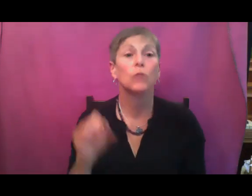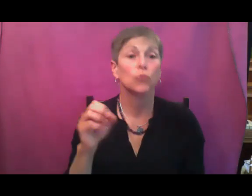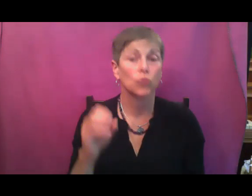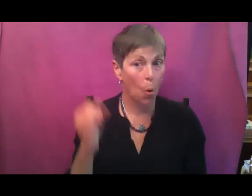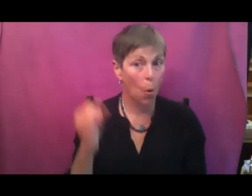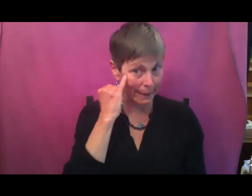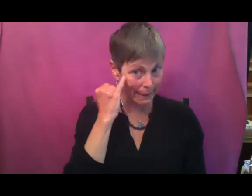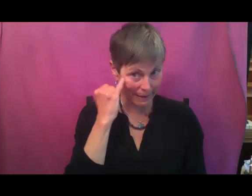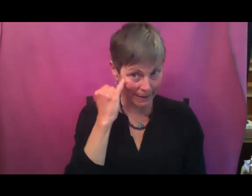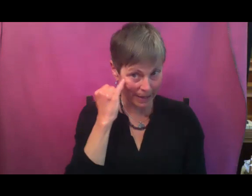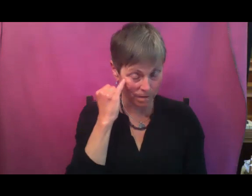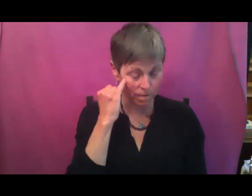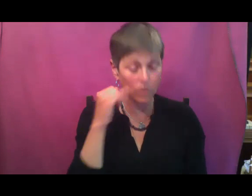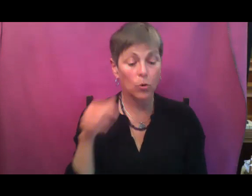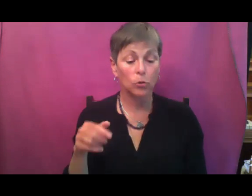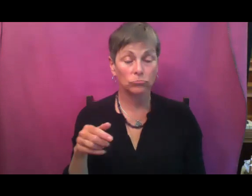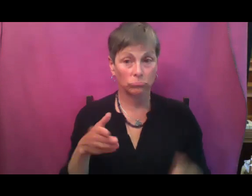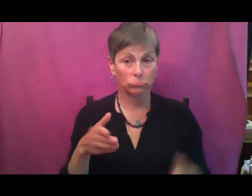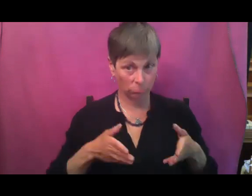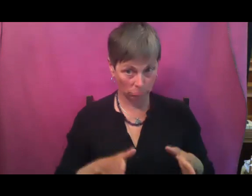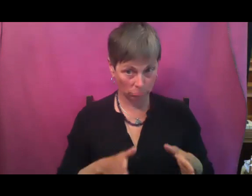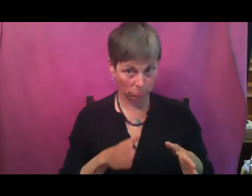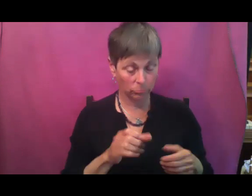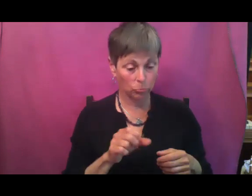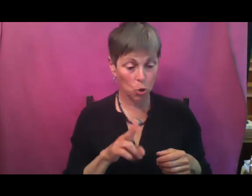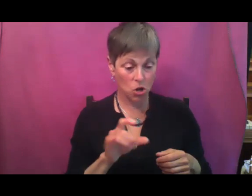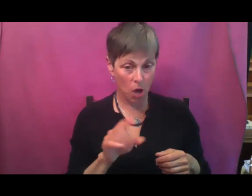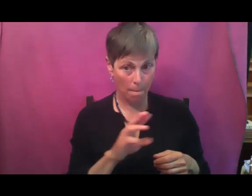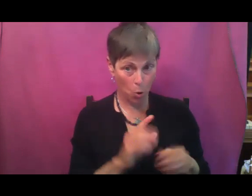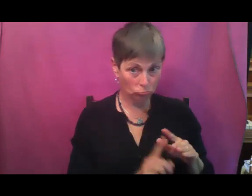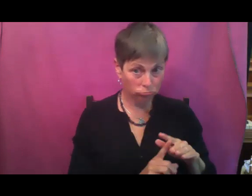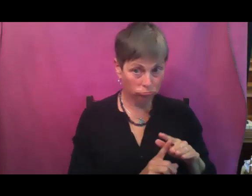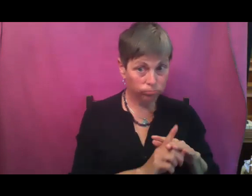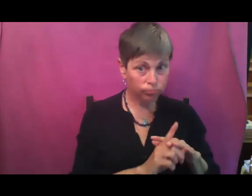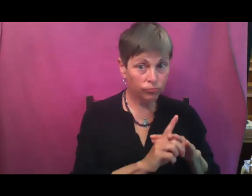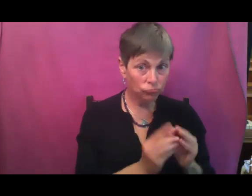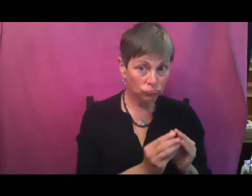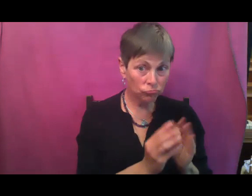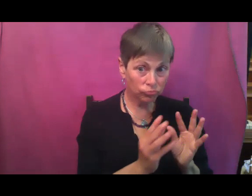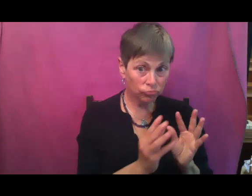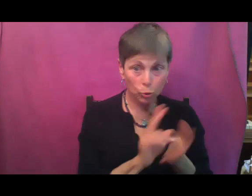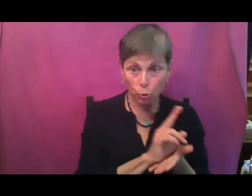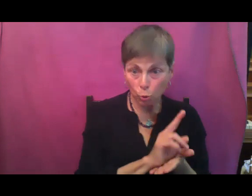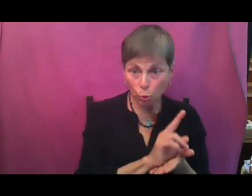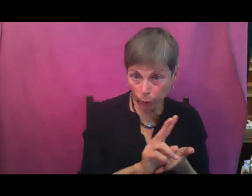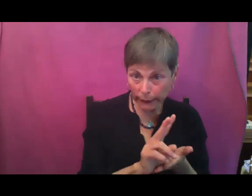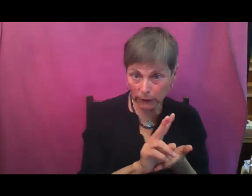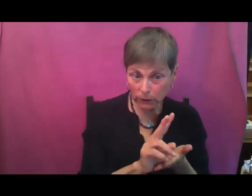little later stage, so like two week old transplants, their stem thickens up.